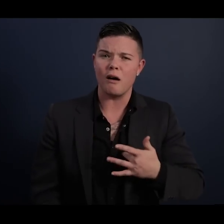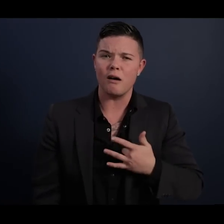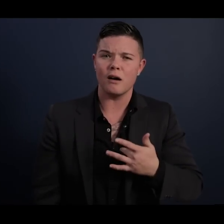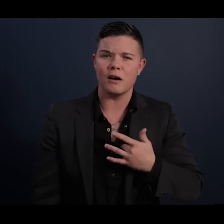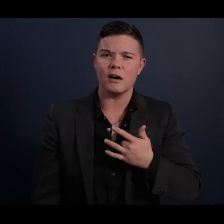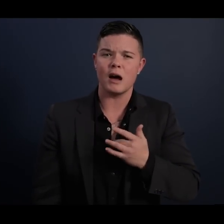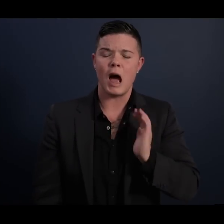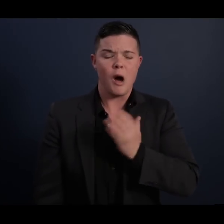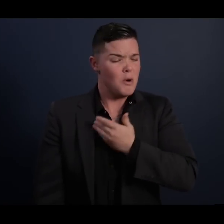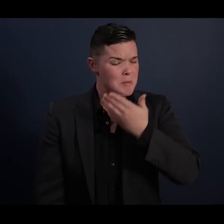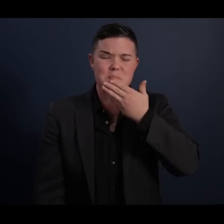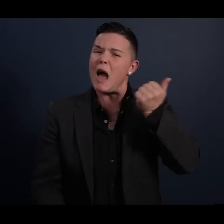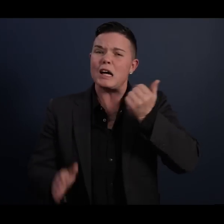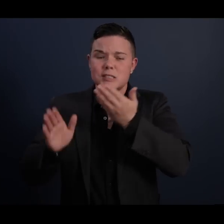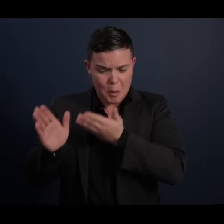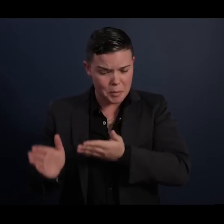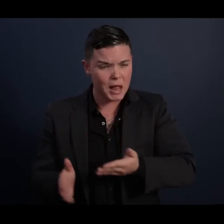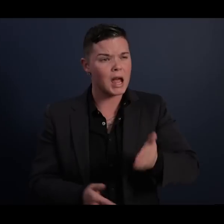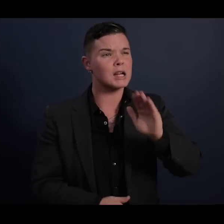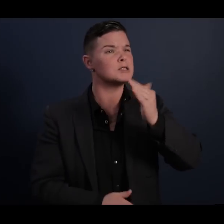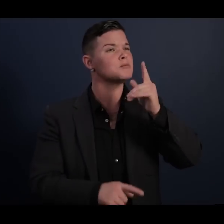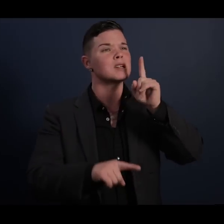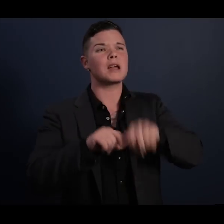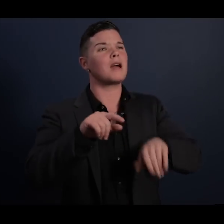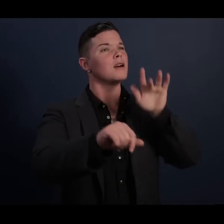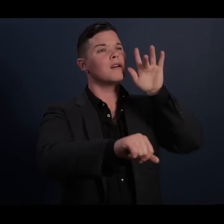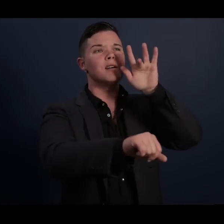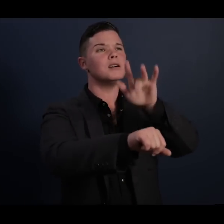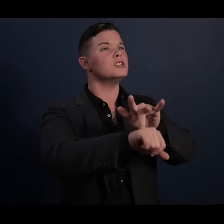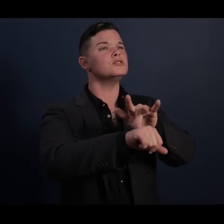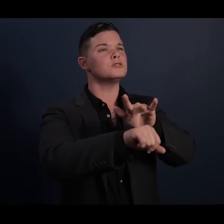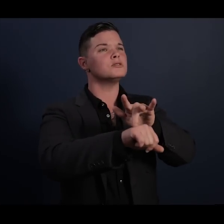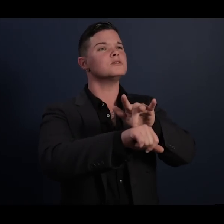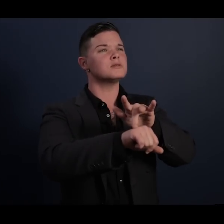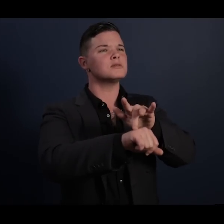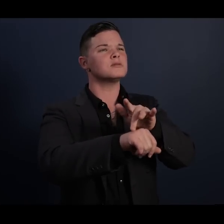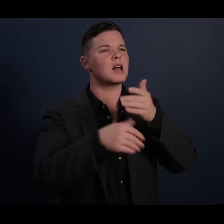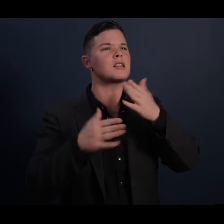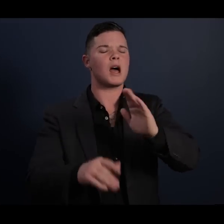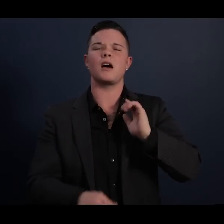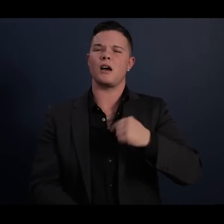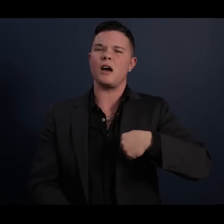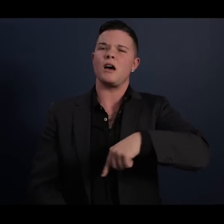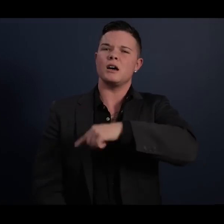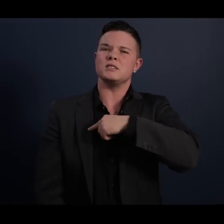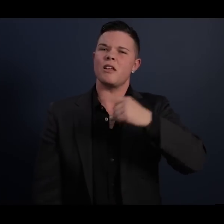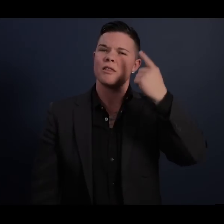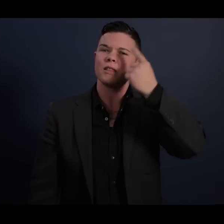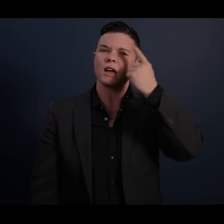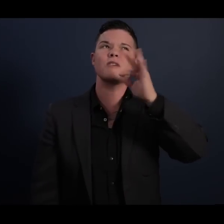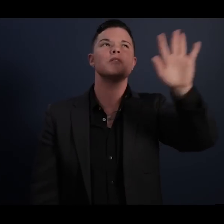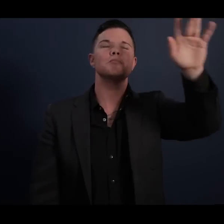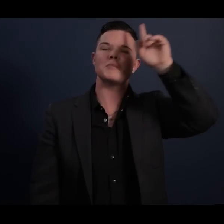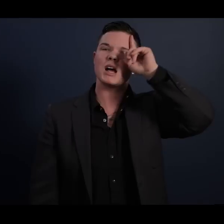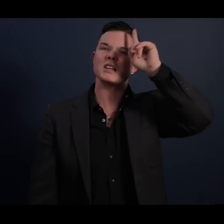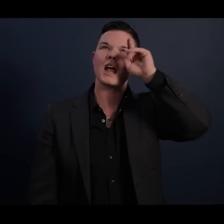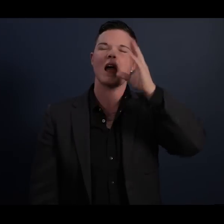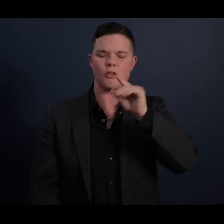best laid plans seem beyond our reach, let us think of Madiba and the words that brought him